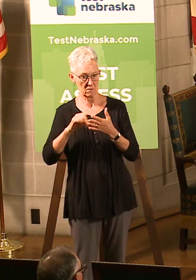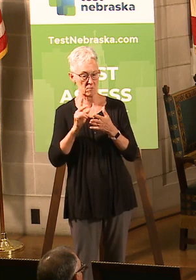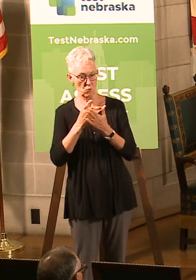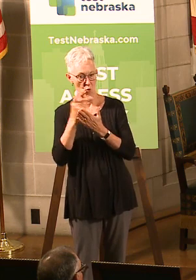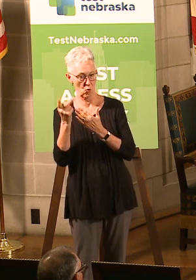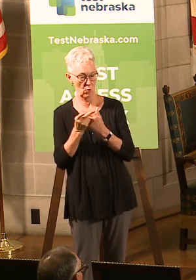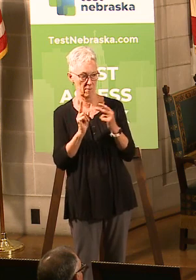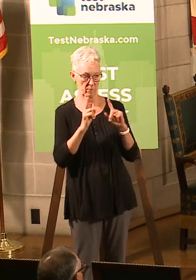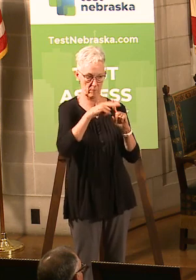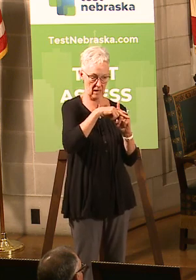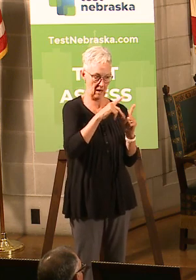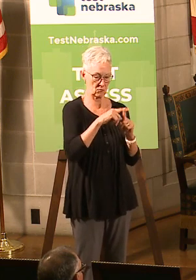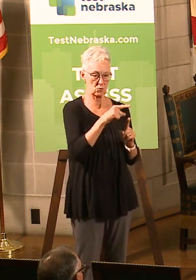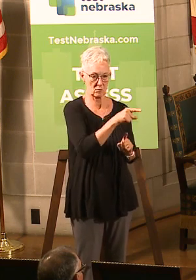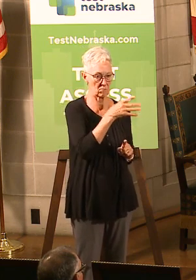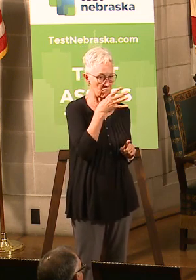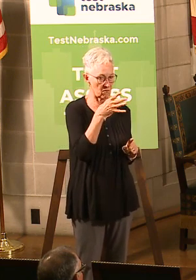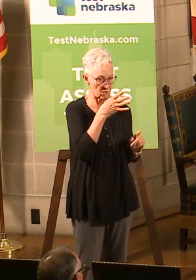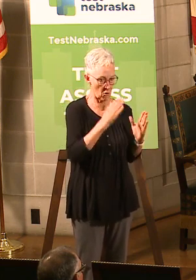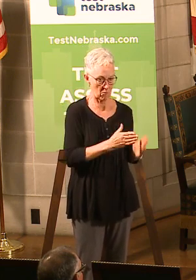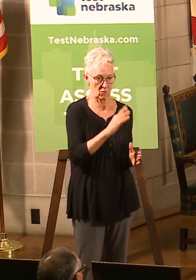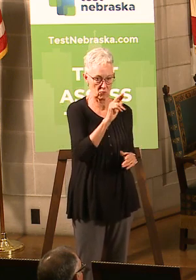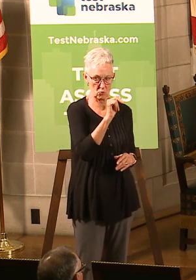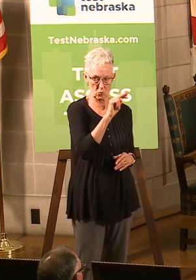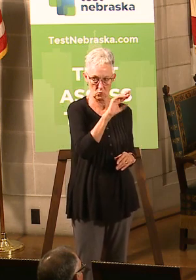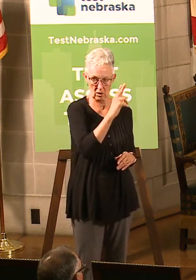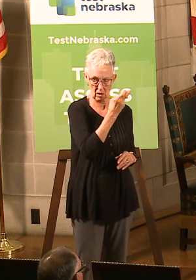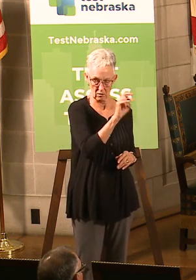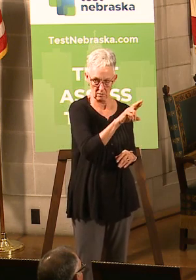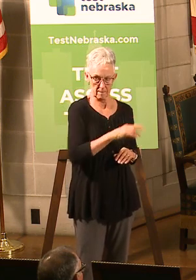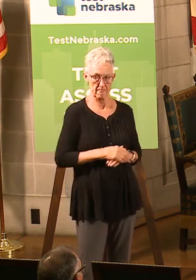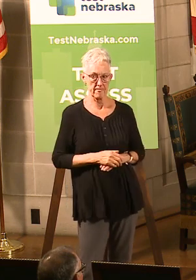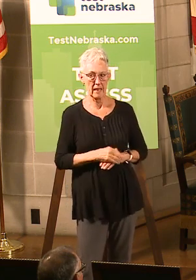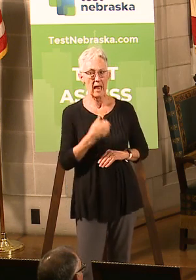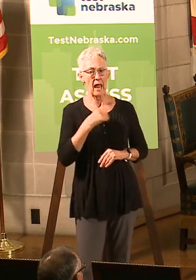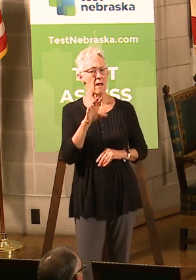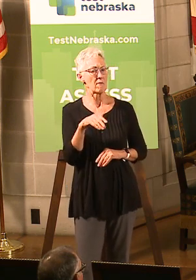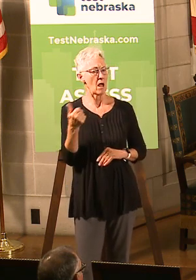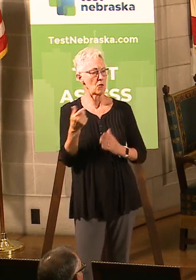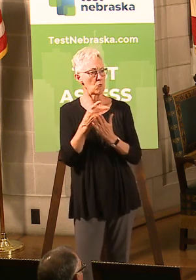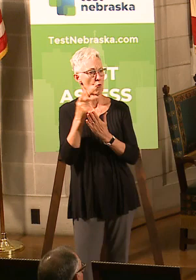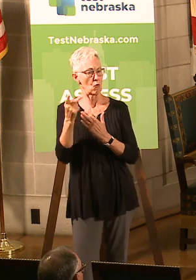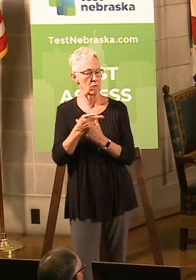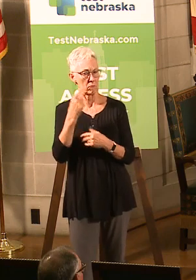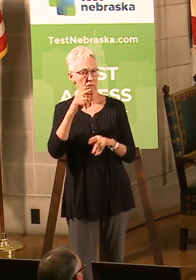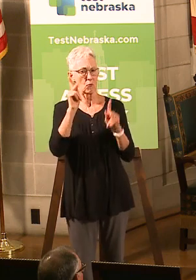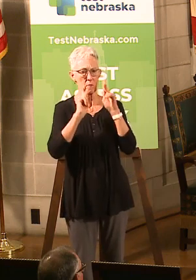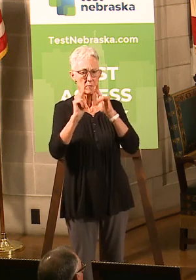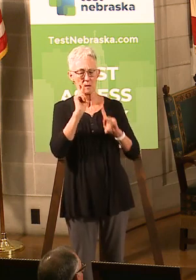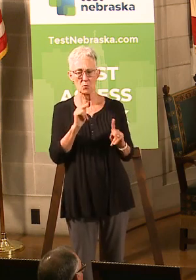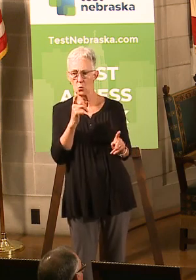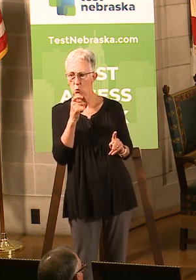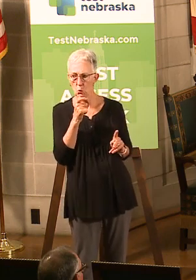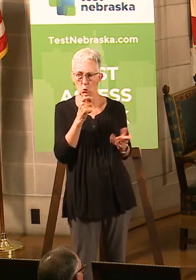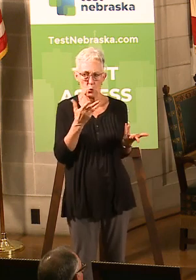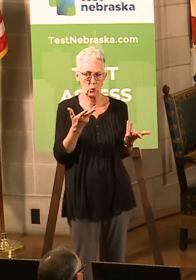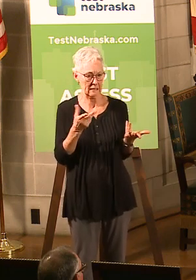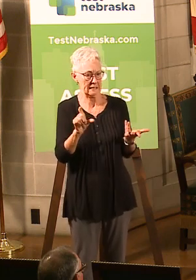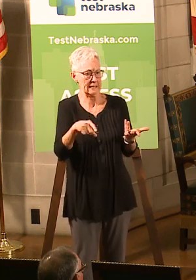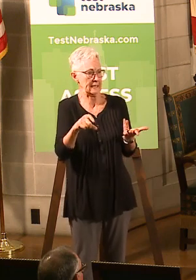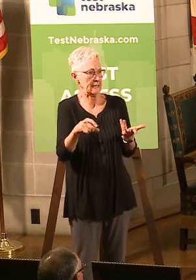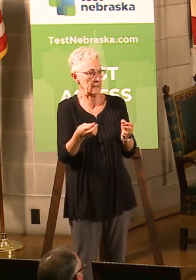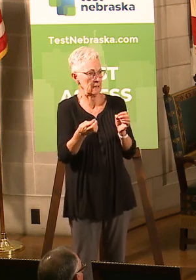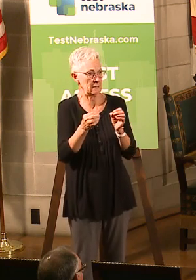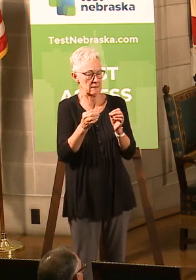unemployed or underemployed folks to be able to get additional skills training to be able to take that next better job,